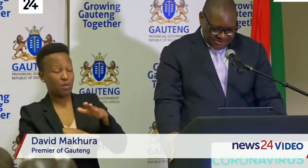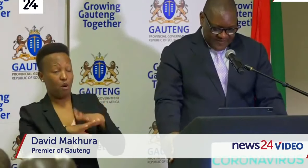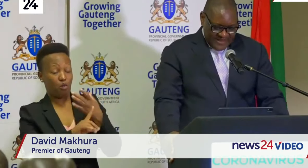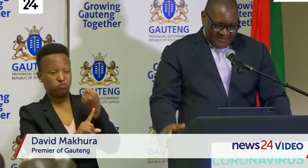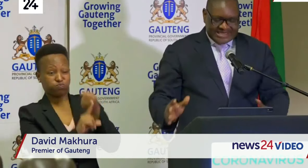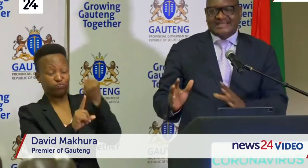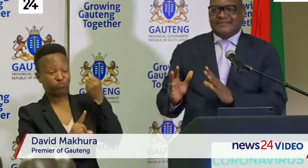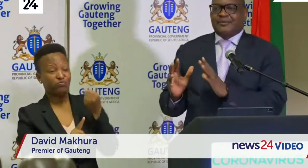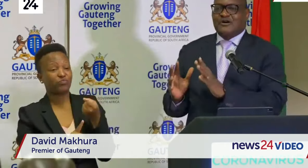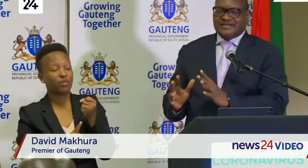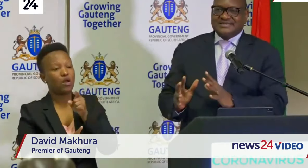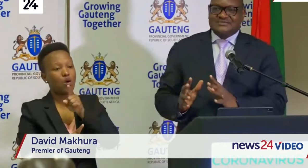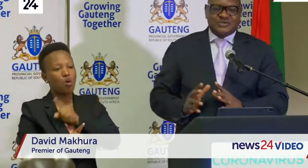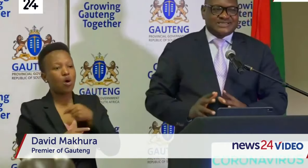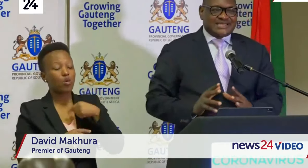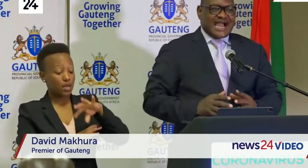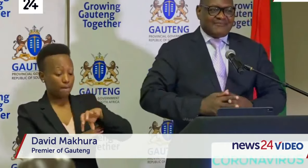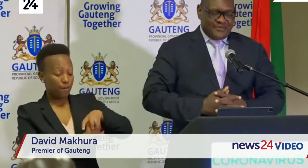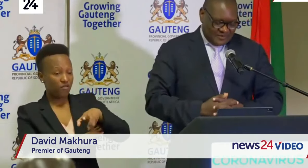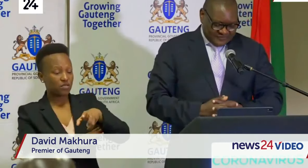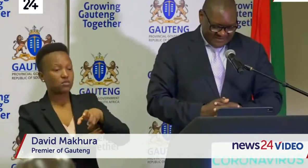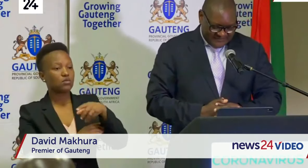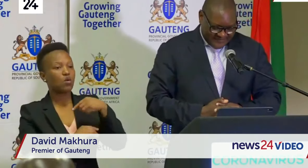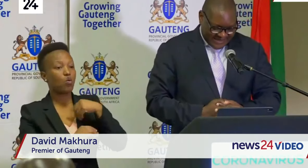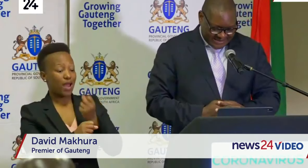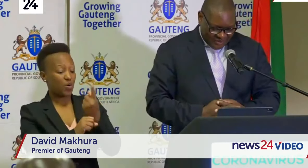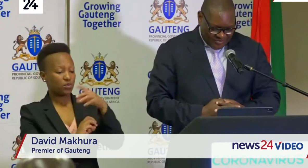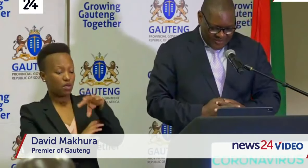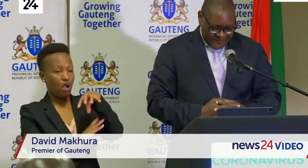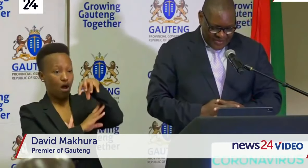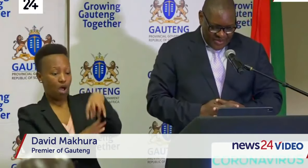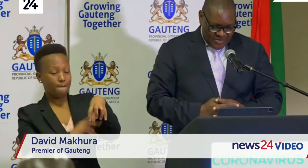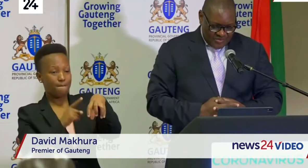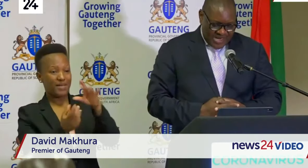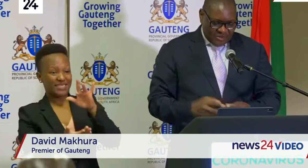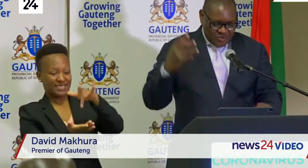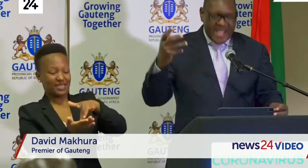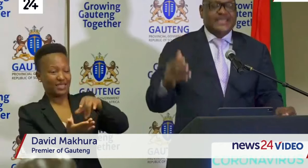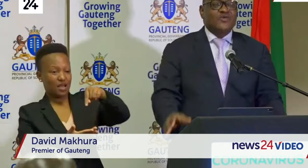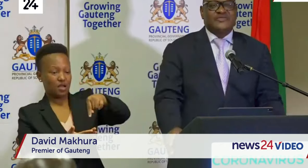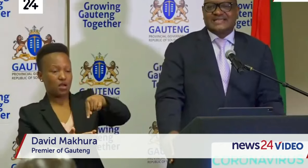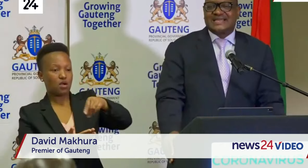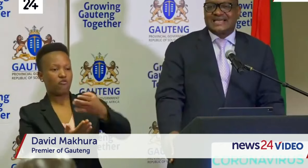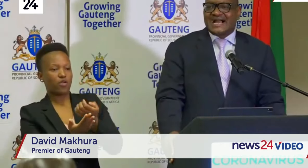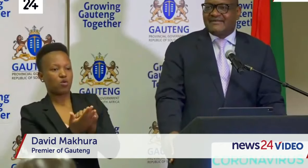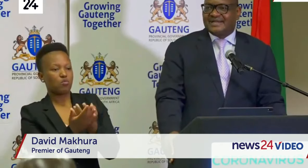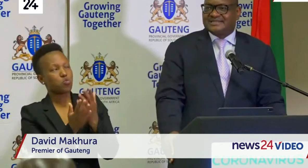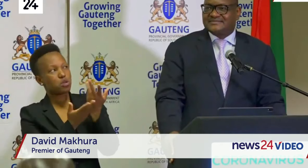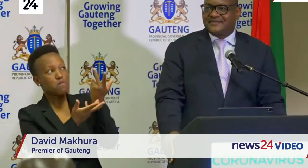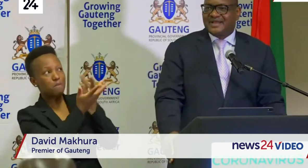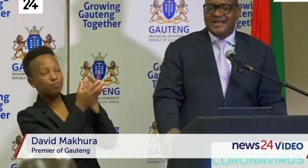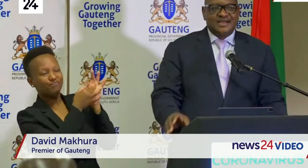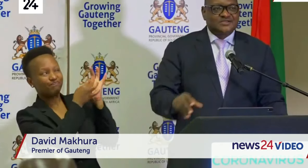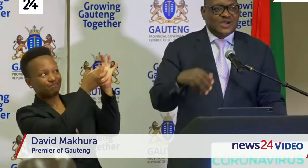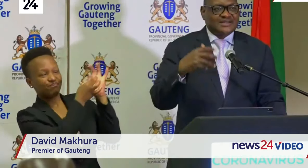woes. But as a province, which is the hub of South Africa's economy, we are also working with national government